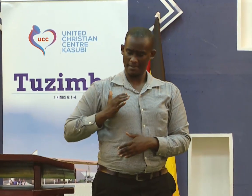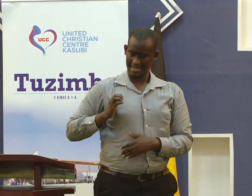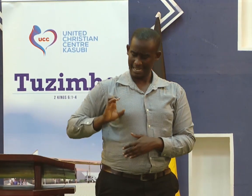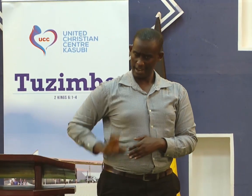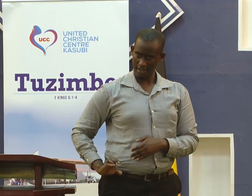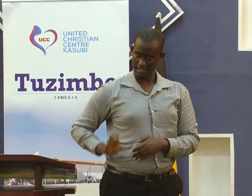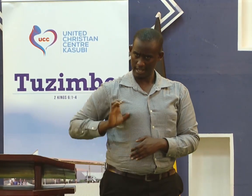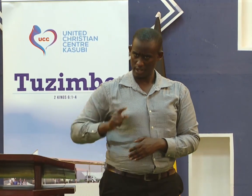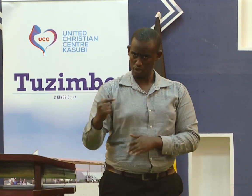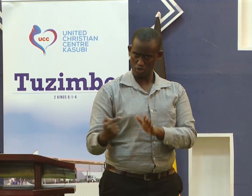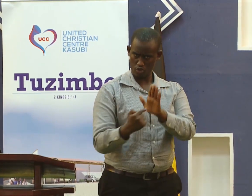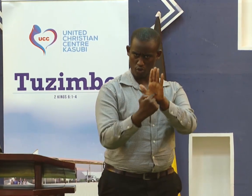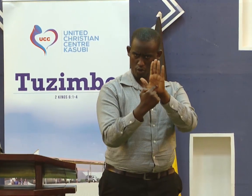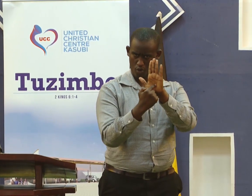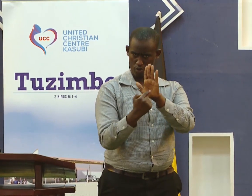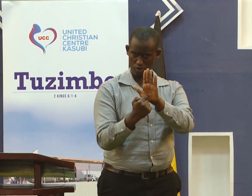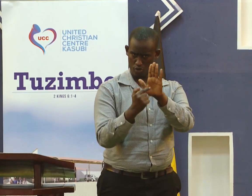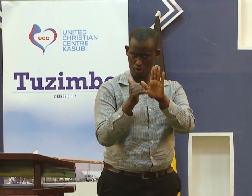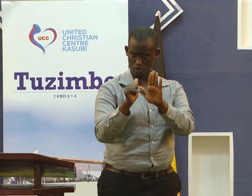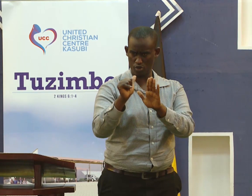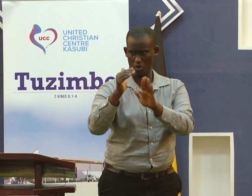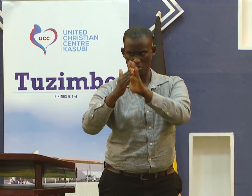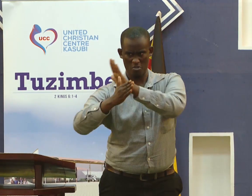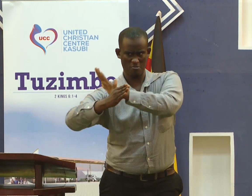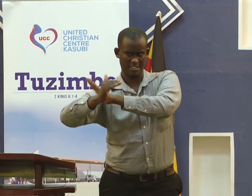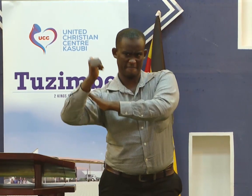It is the character that reveals his divinity.